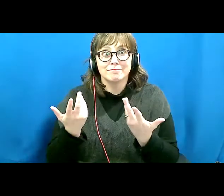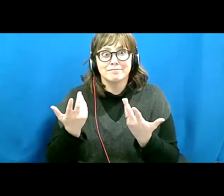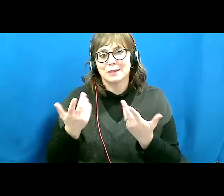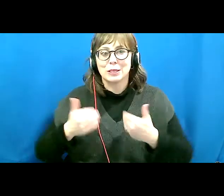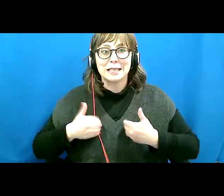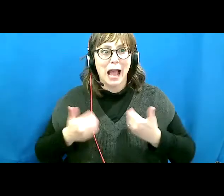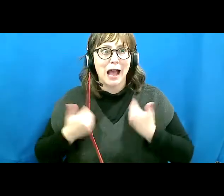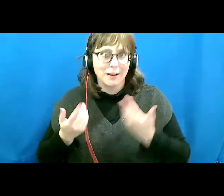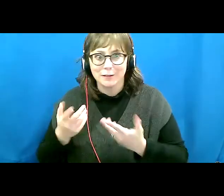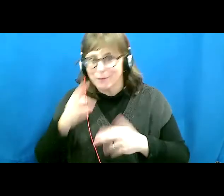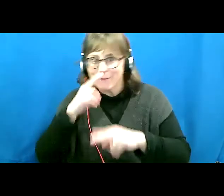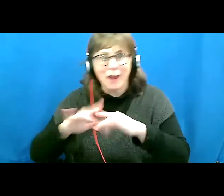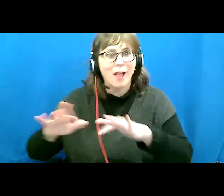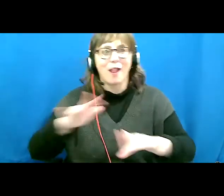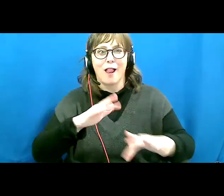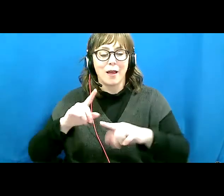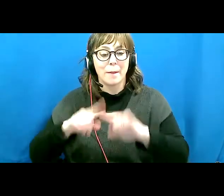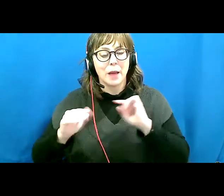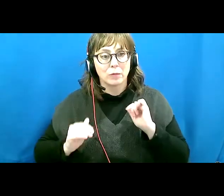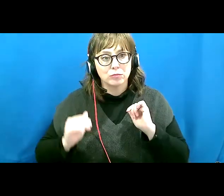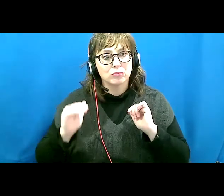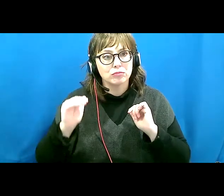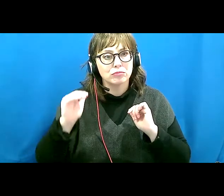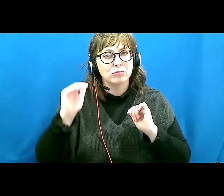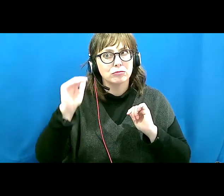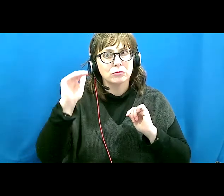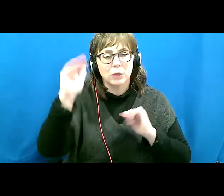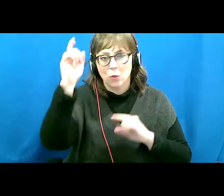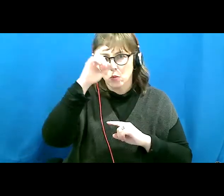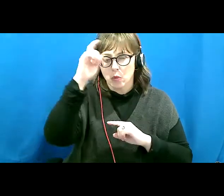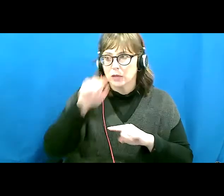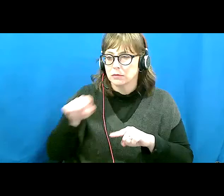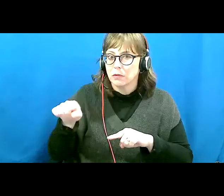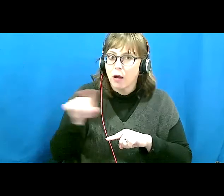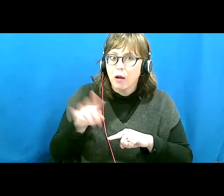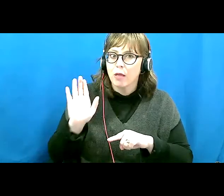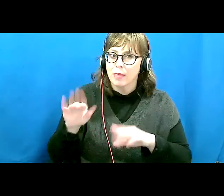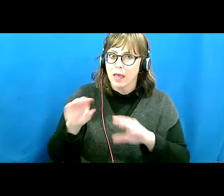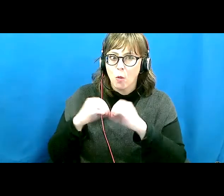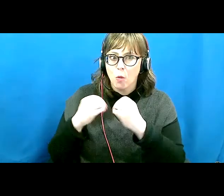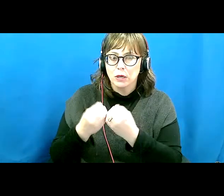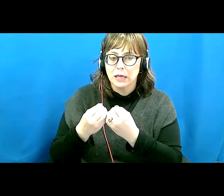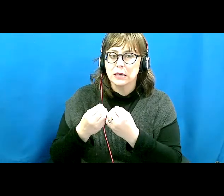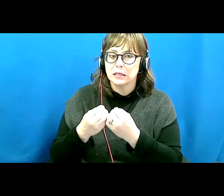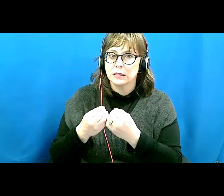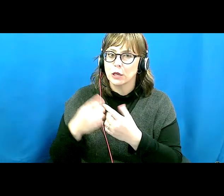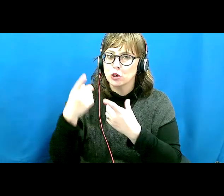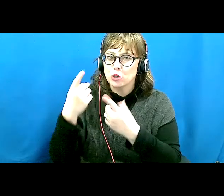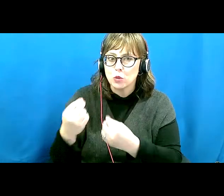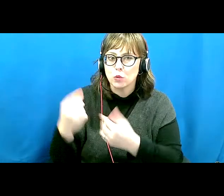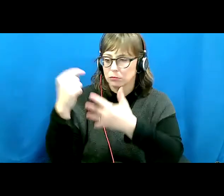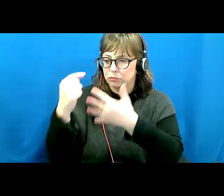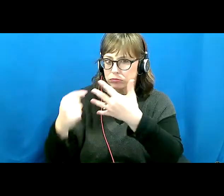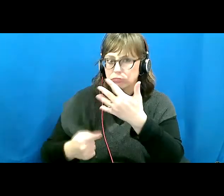As I grew older and wiser, I began to recognize and appreciate the value of the organization's advocacy work. Their work